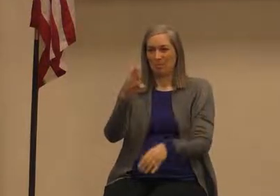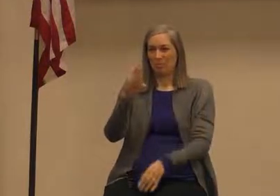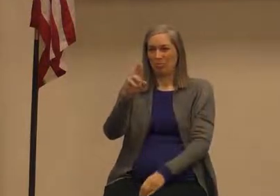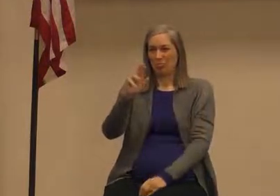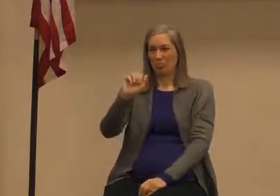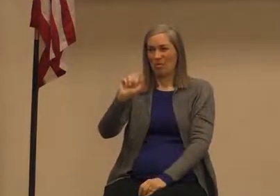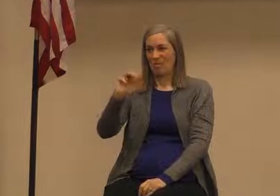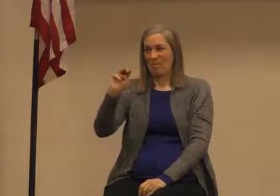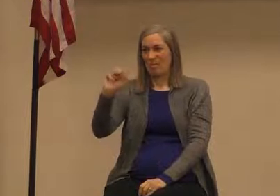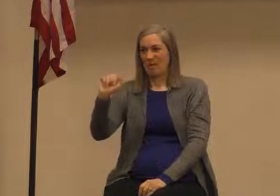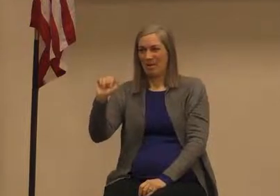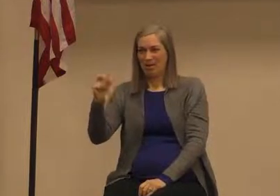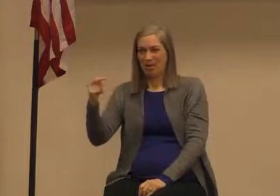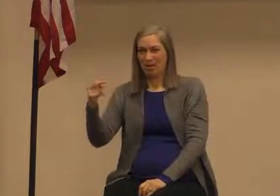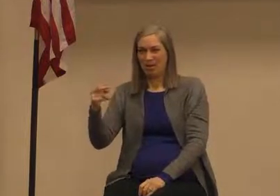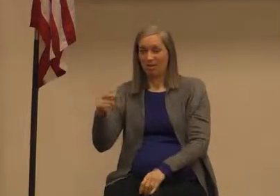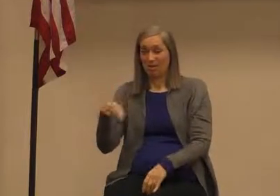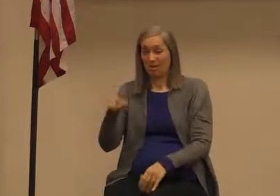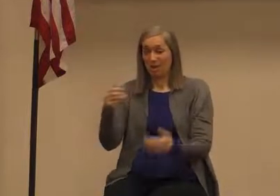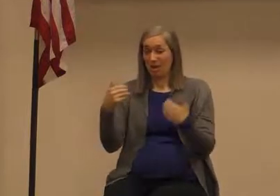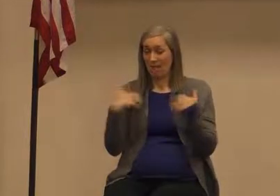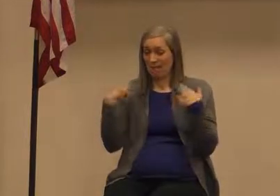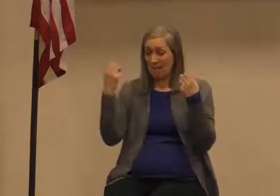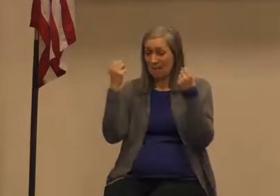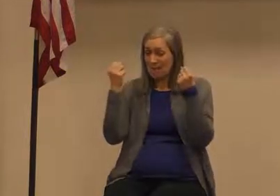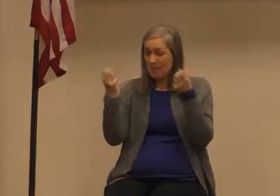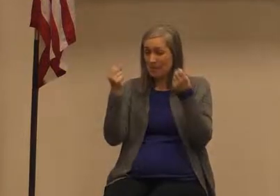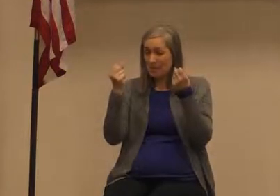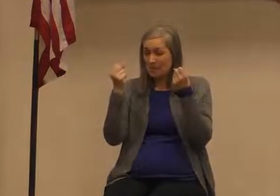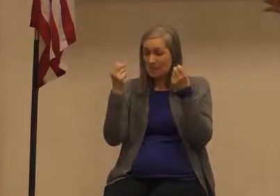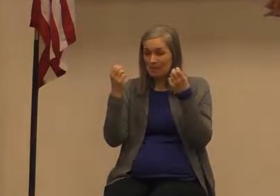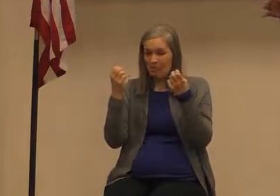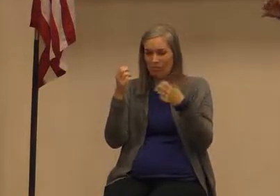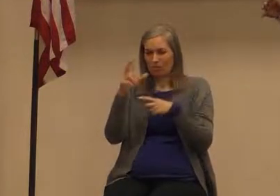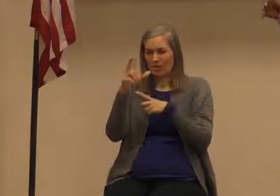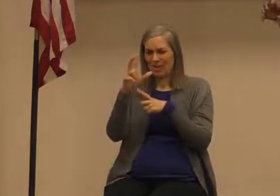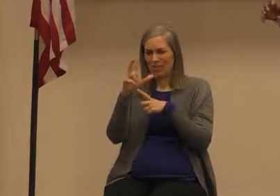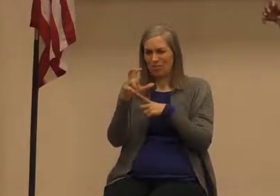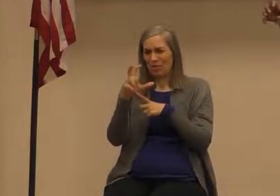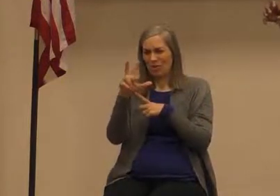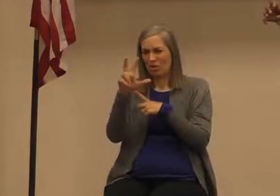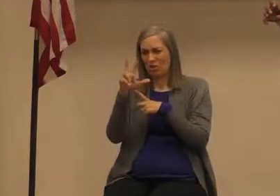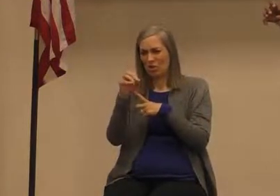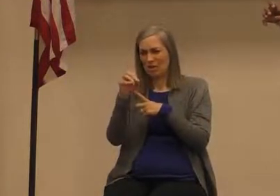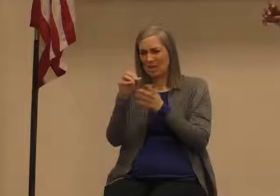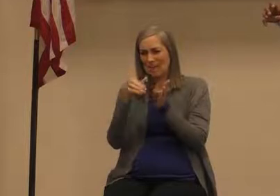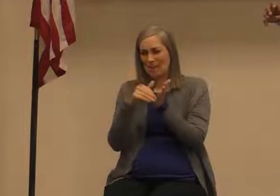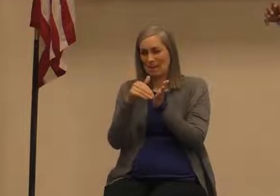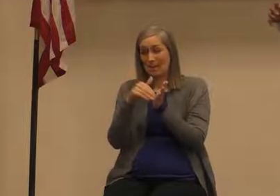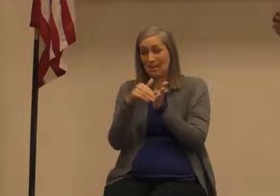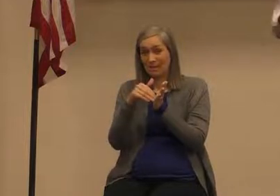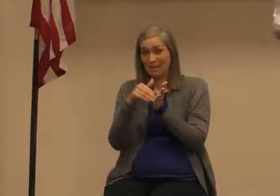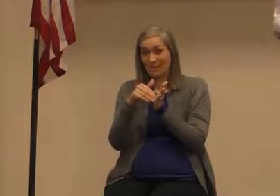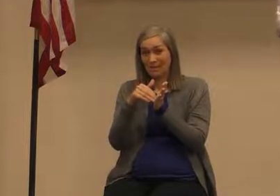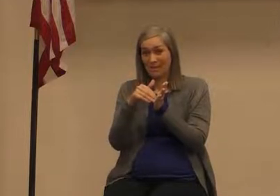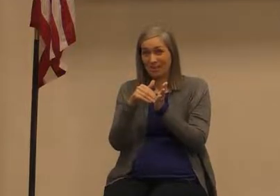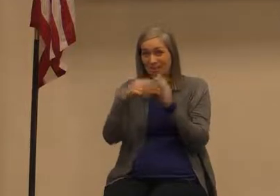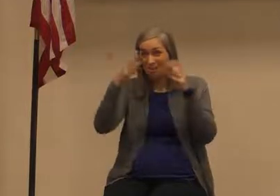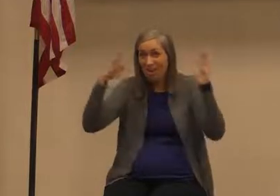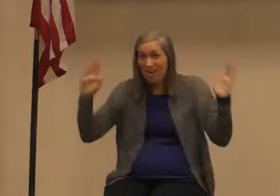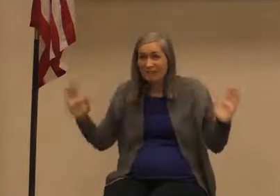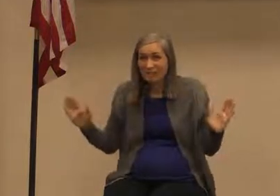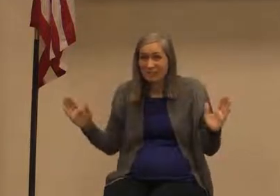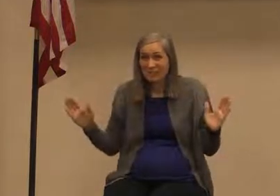pantheon of deities okay 330 million if you're wondering that's the population of the United States okay there are 330